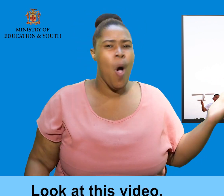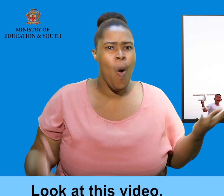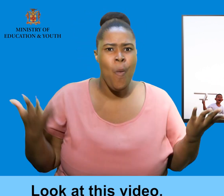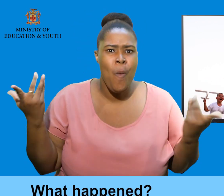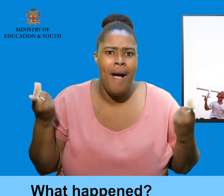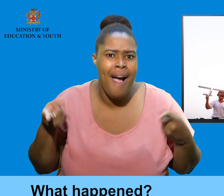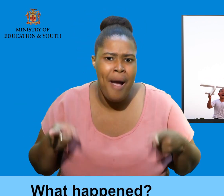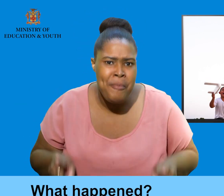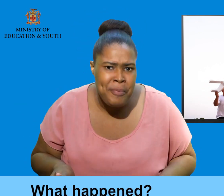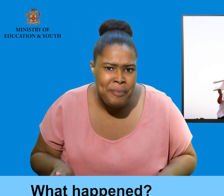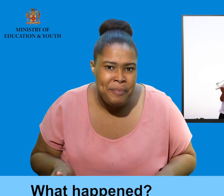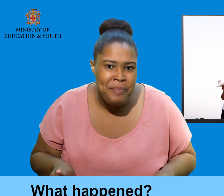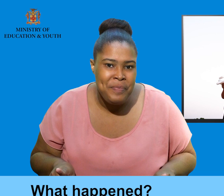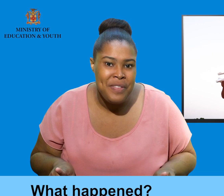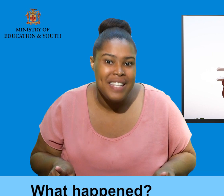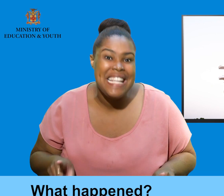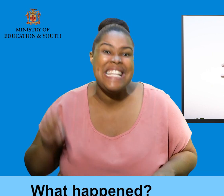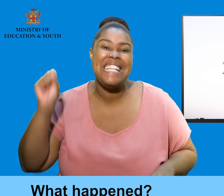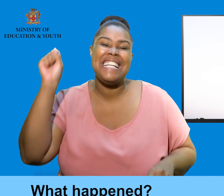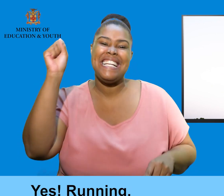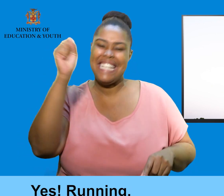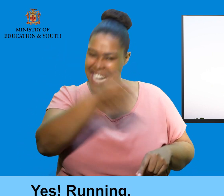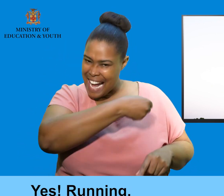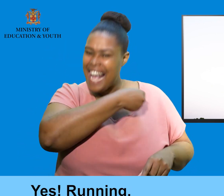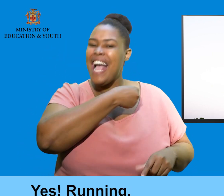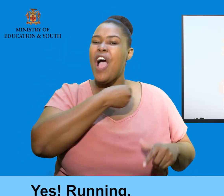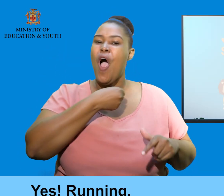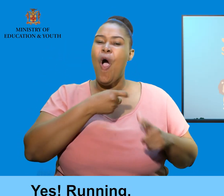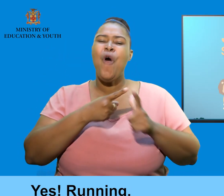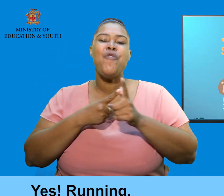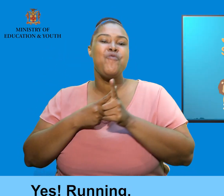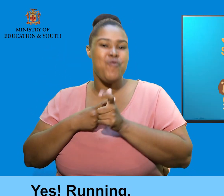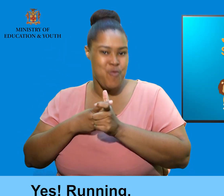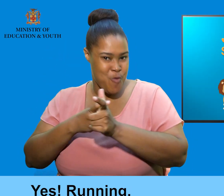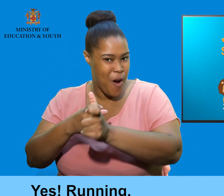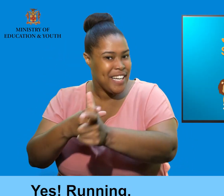What happened? Yes. Running.